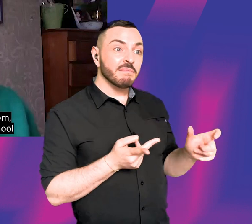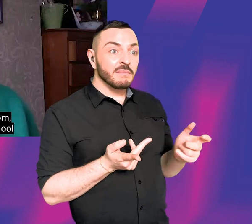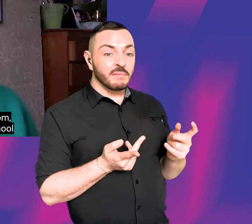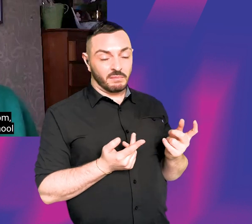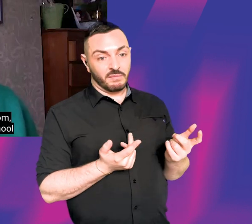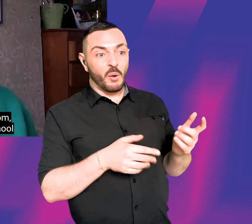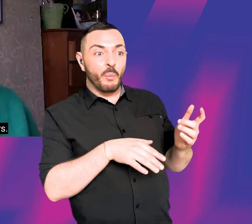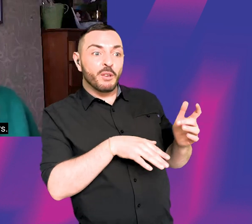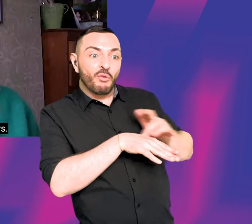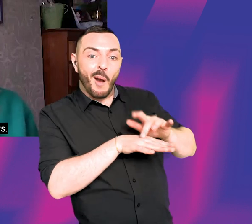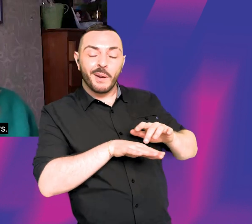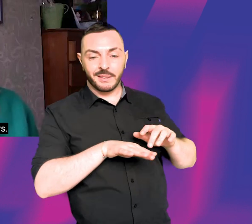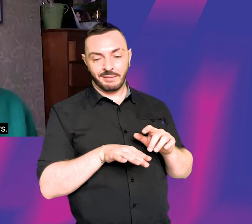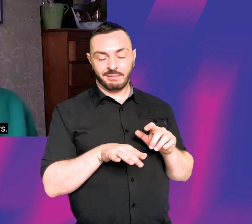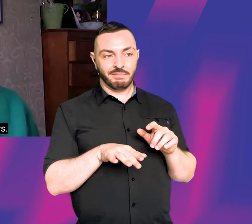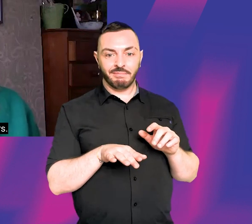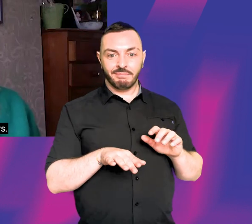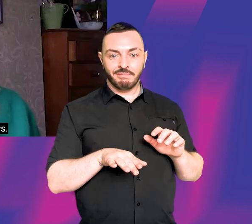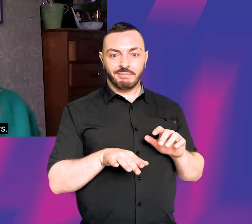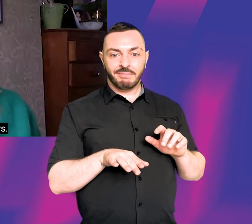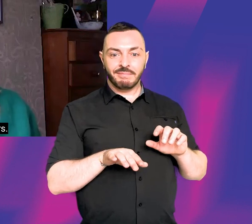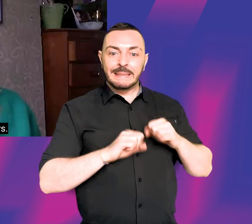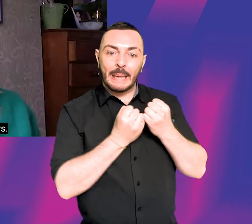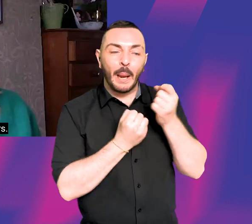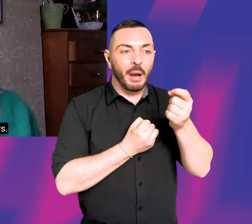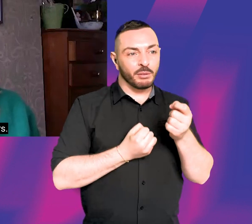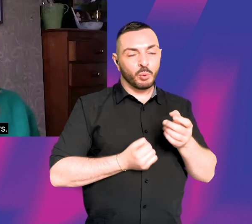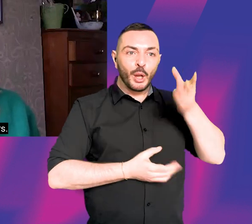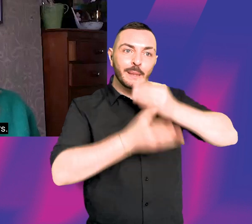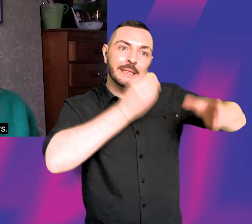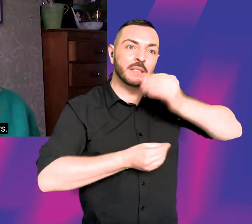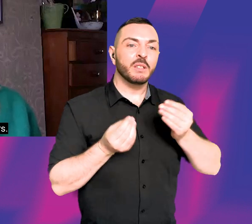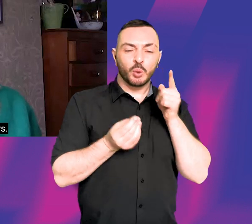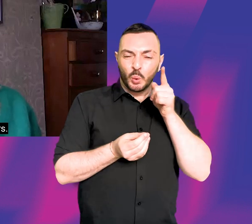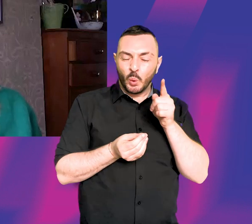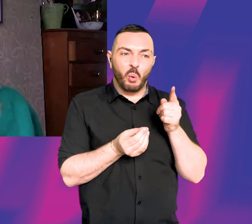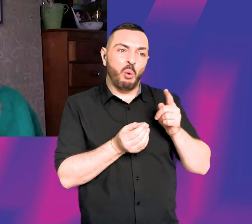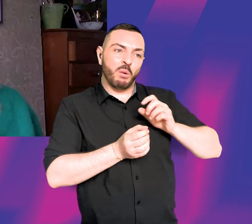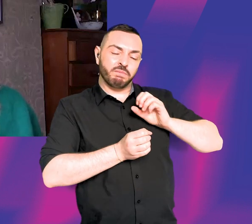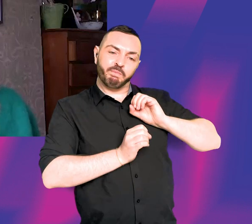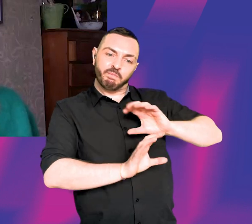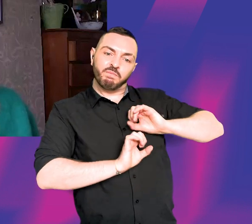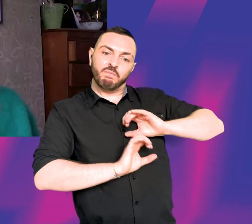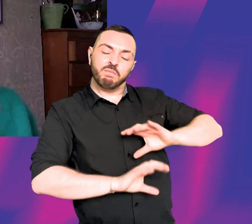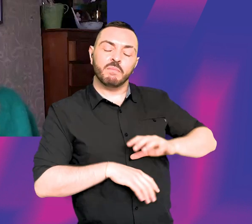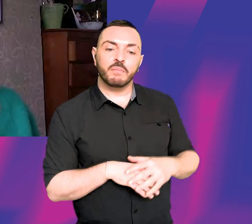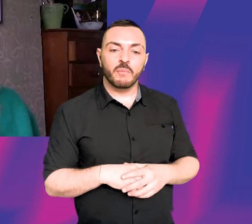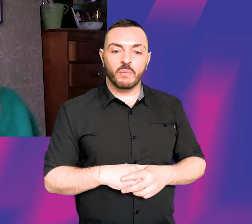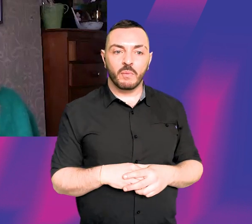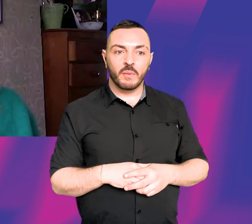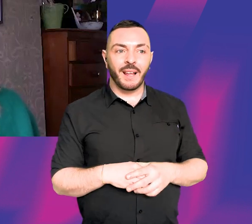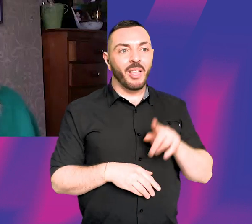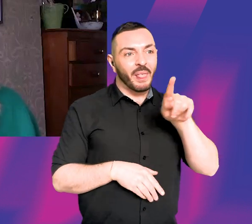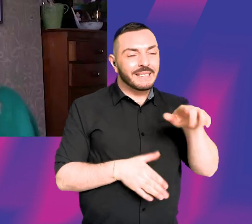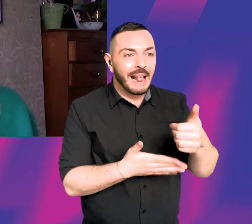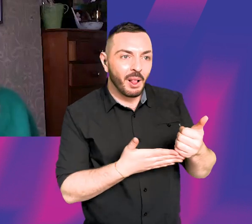drama department at your school or whatever, to just listen to your speeches and give you some pointers. I just think it's really,